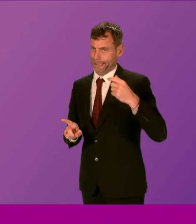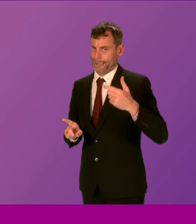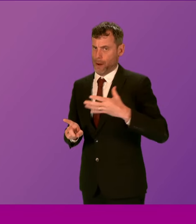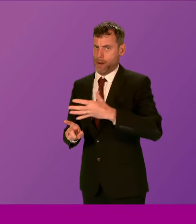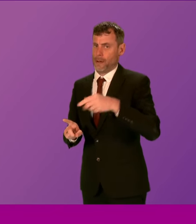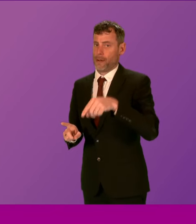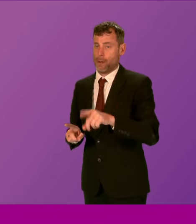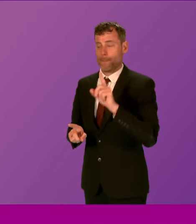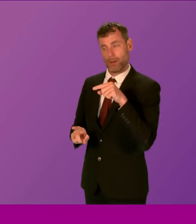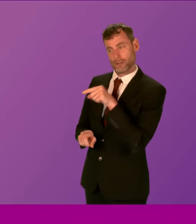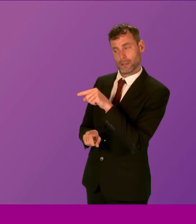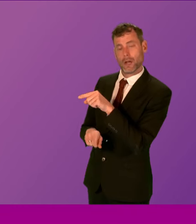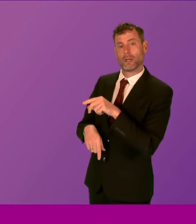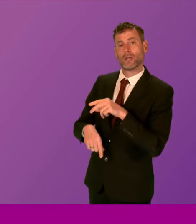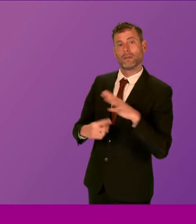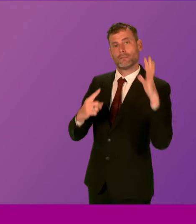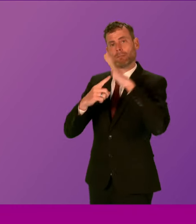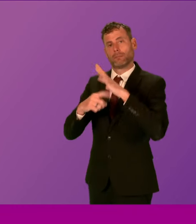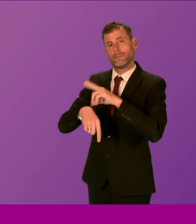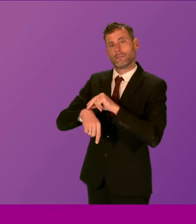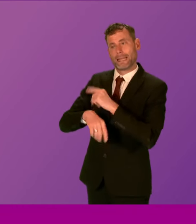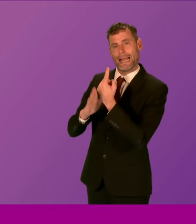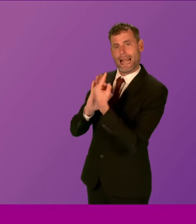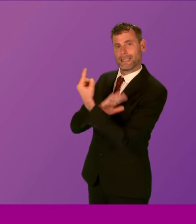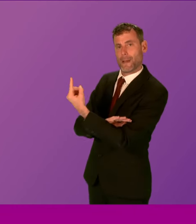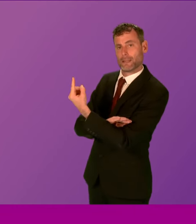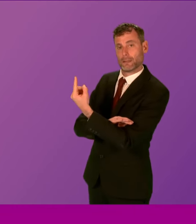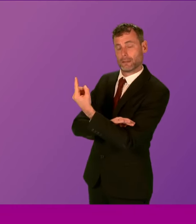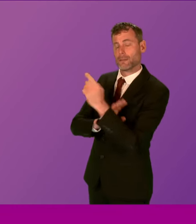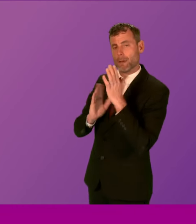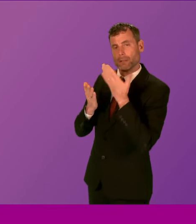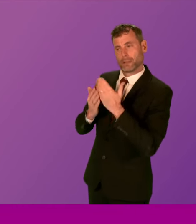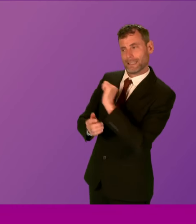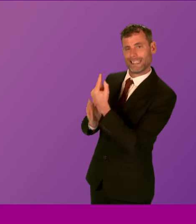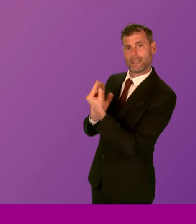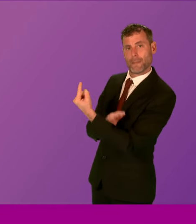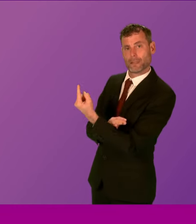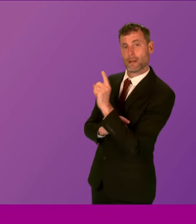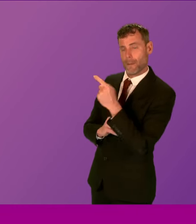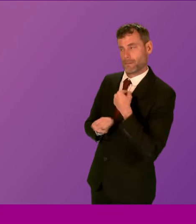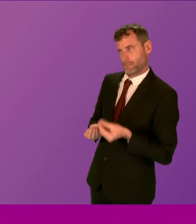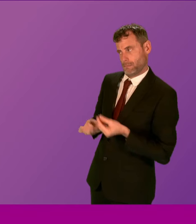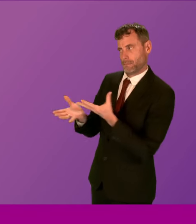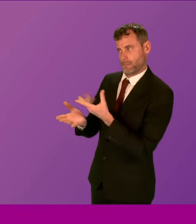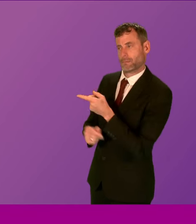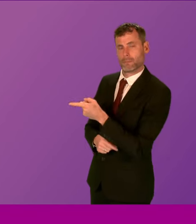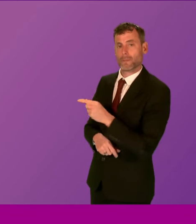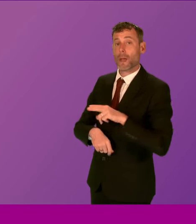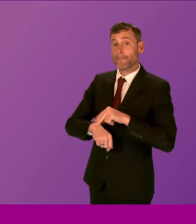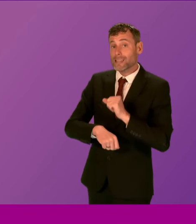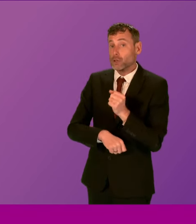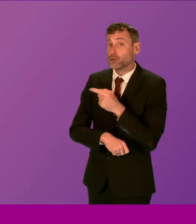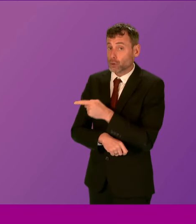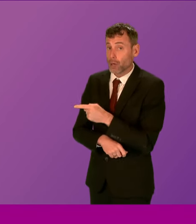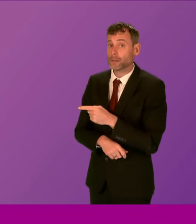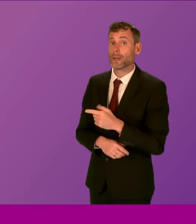behest of the operational independence of the Chief Constable. I think it's a very sensible suggestion as well. And it should be said that Police Scotland have